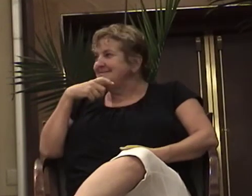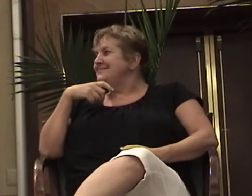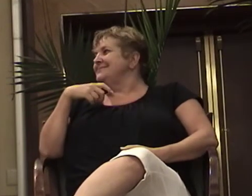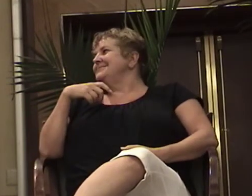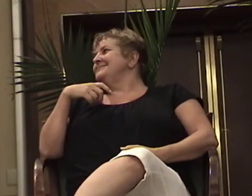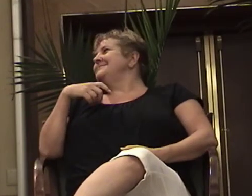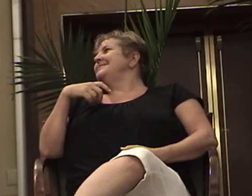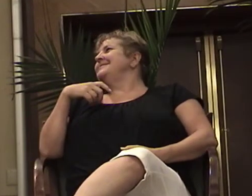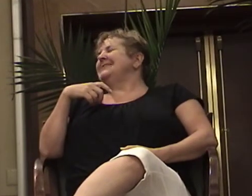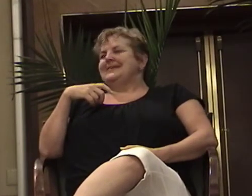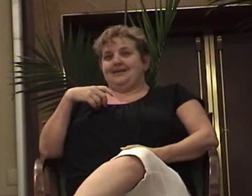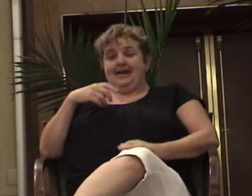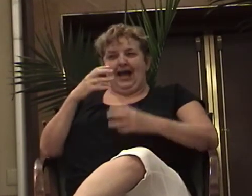I closed my eyes tight as I could.